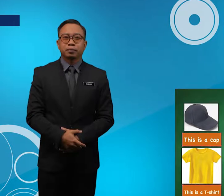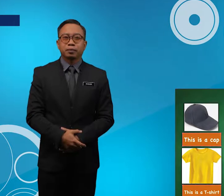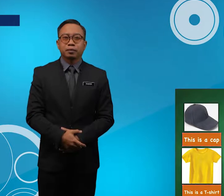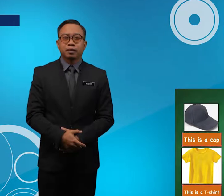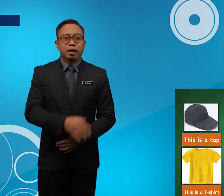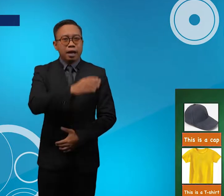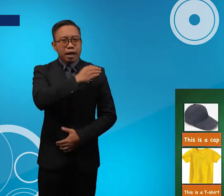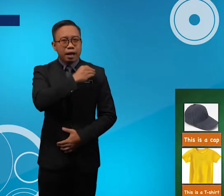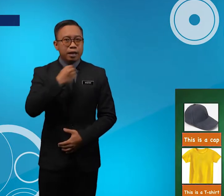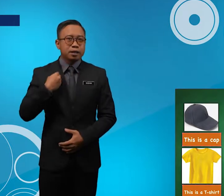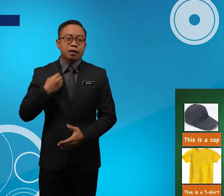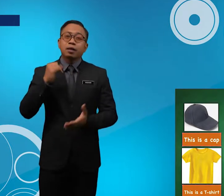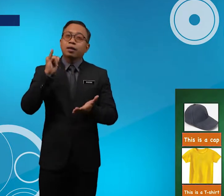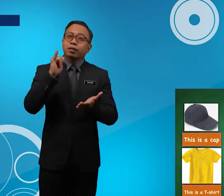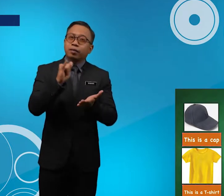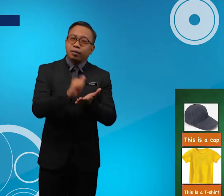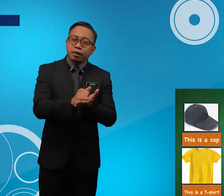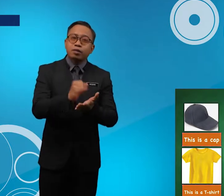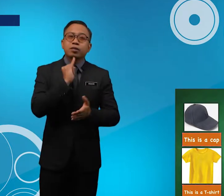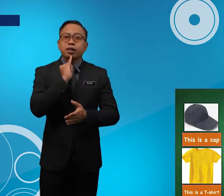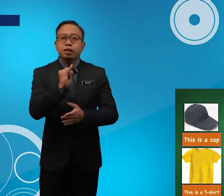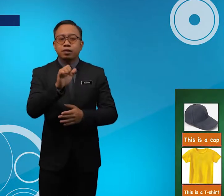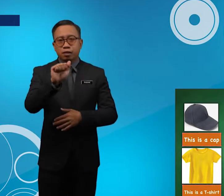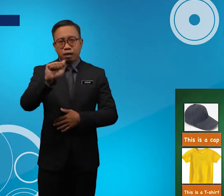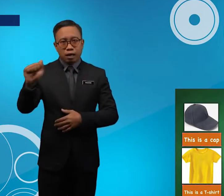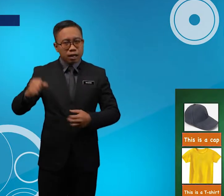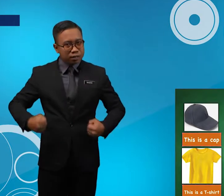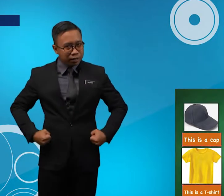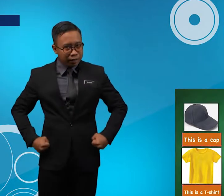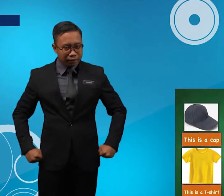And This Is A Skirt